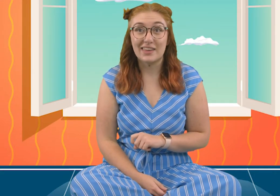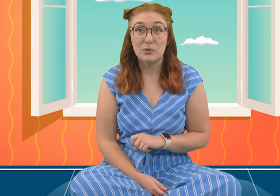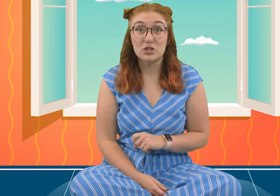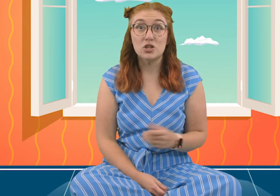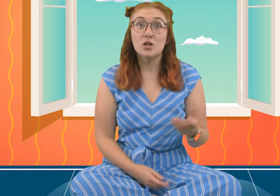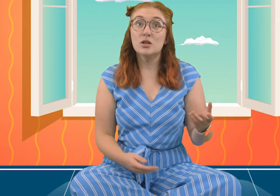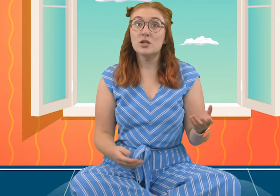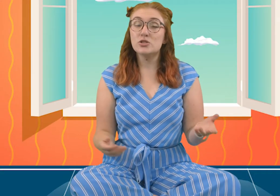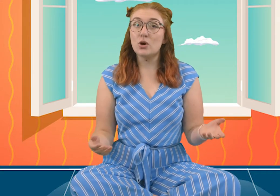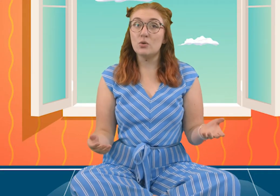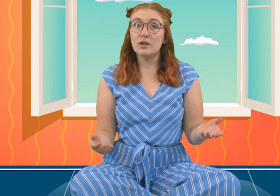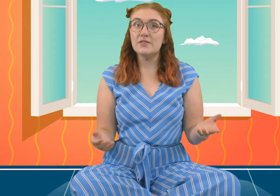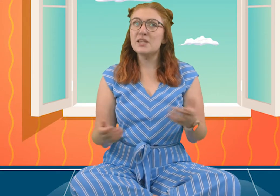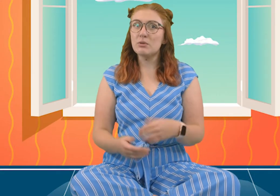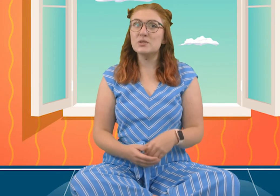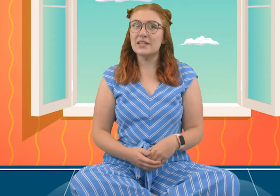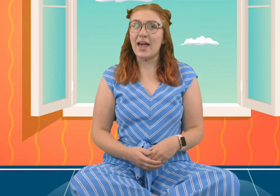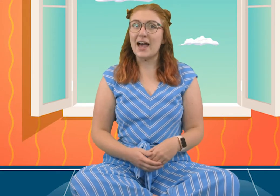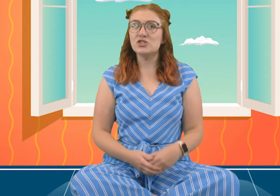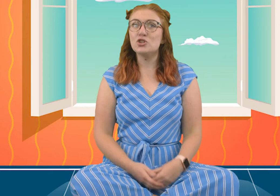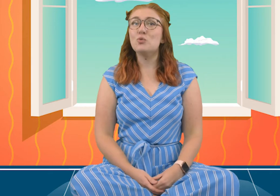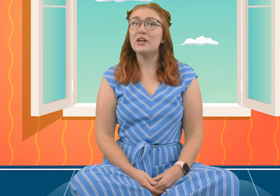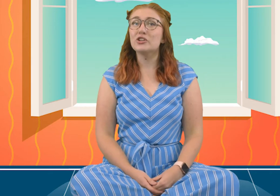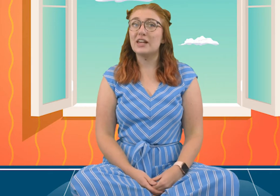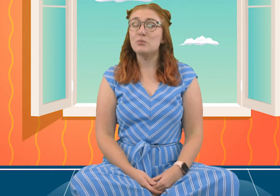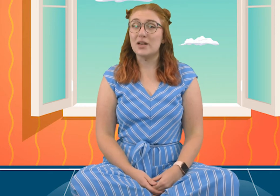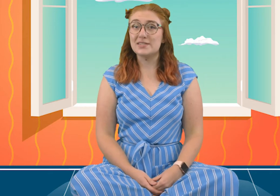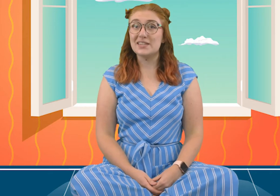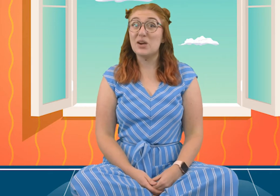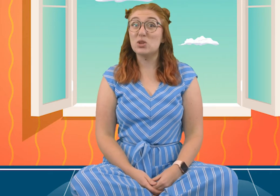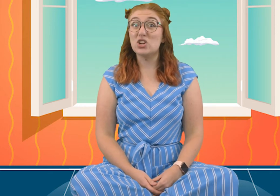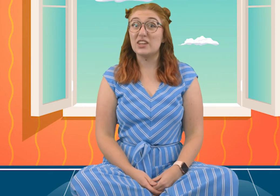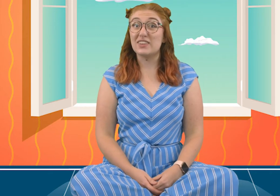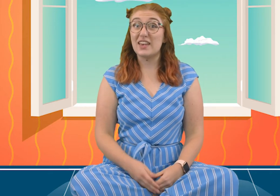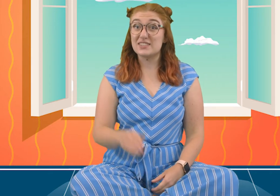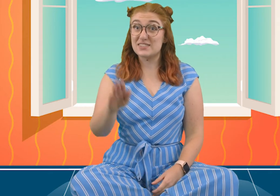language. So, if someone was going to ask you what your name was, it would look like this.